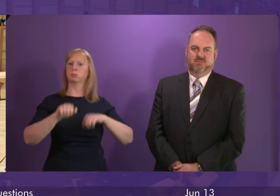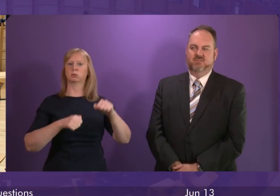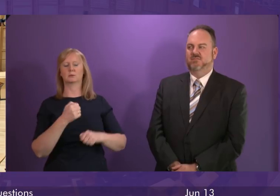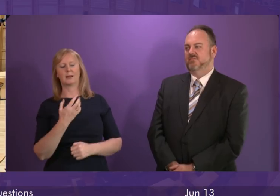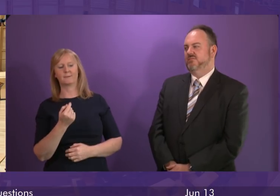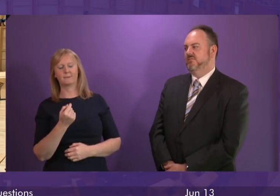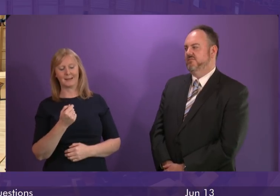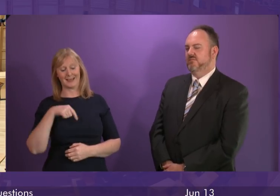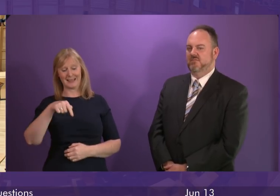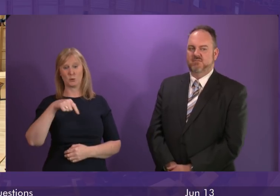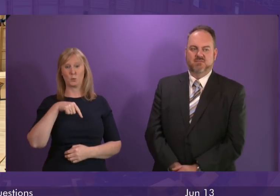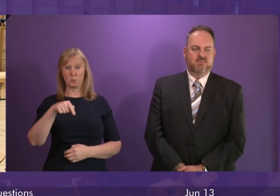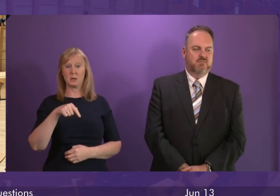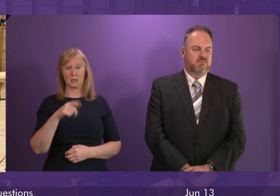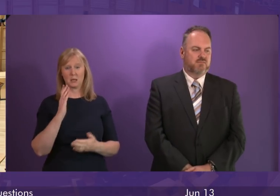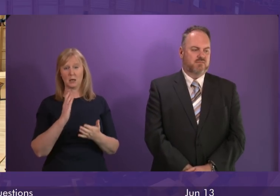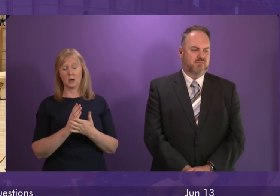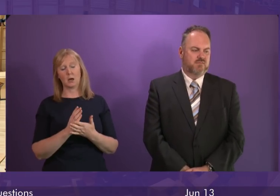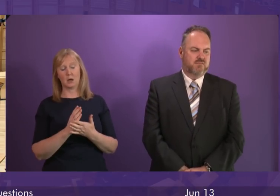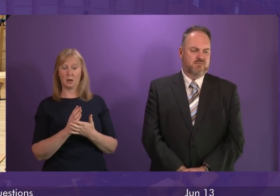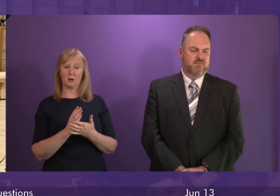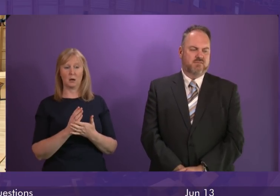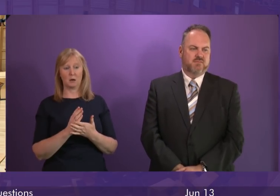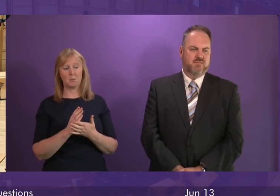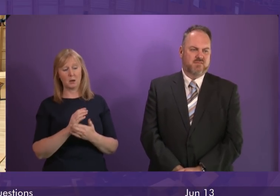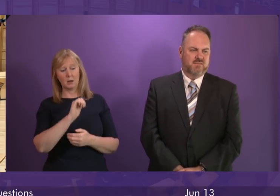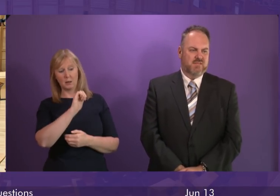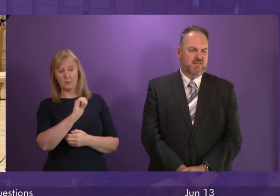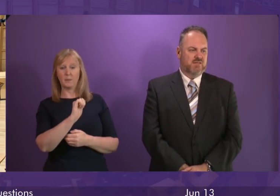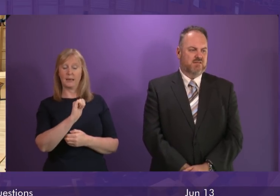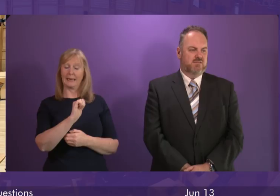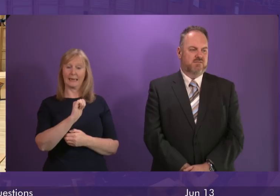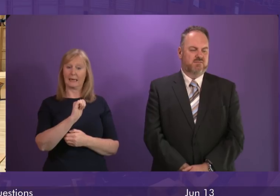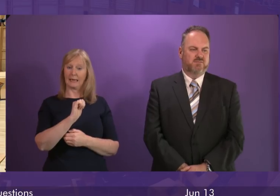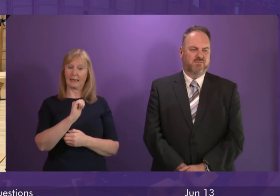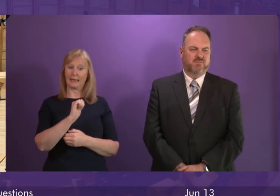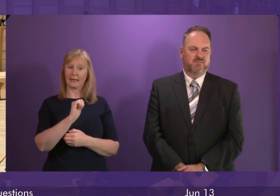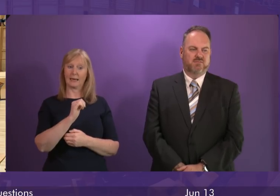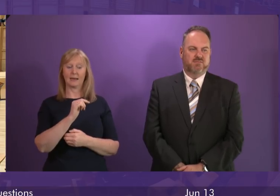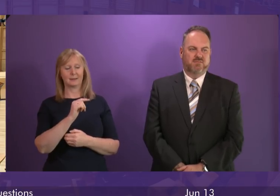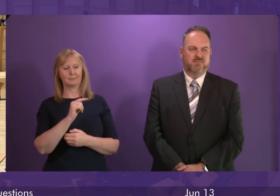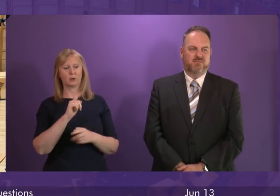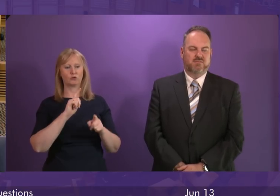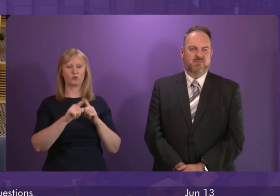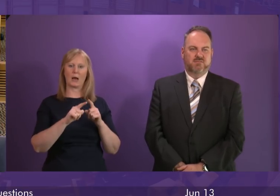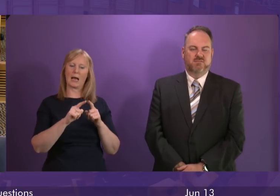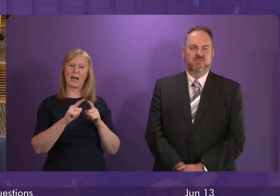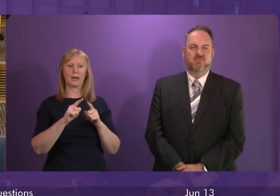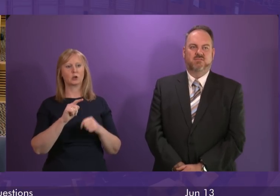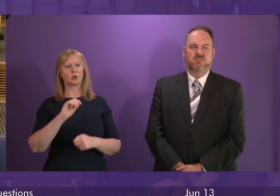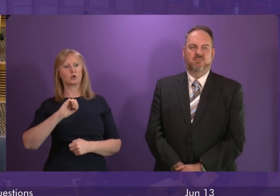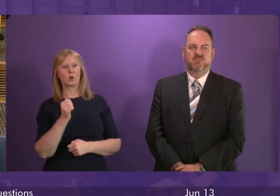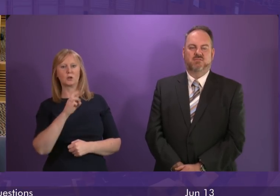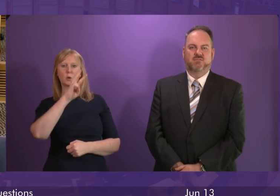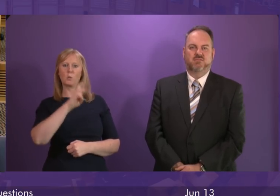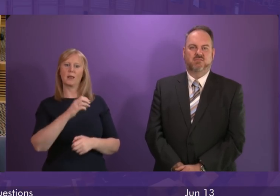the petty though completely unsuccessful attempt to constrain the ability of the Scottish and Welsh governments to represent our